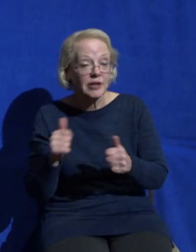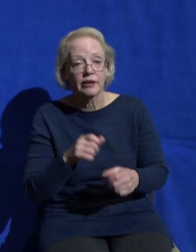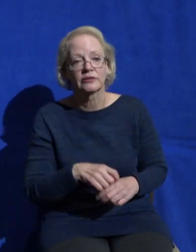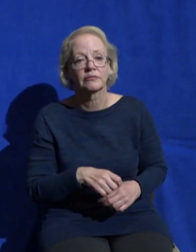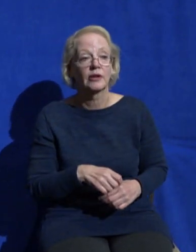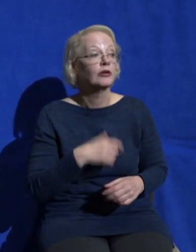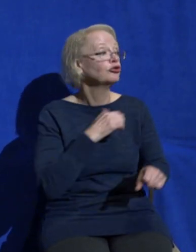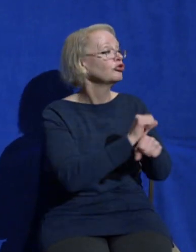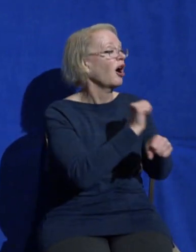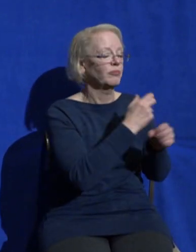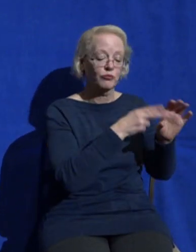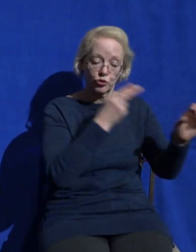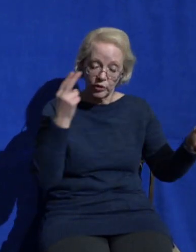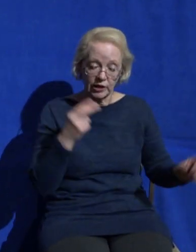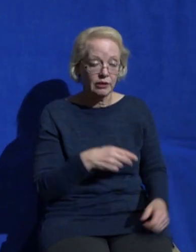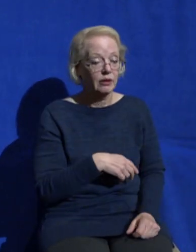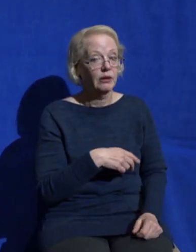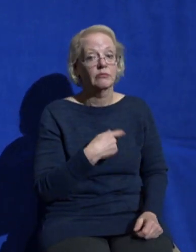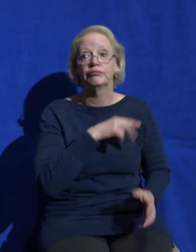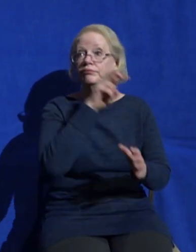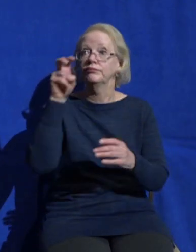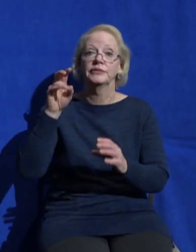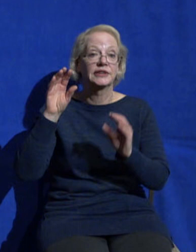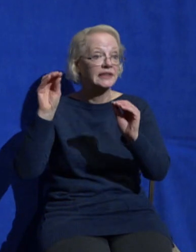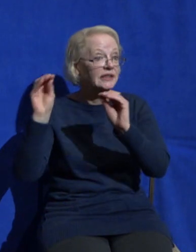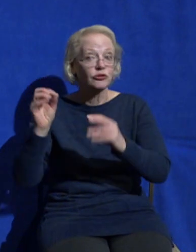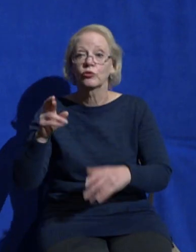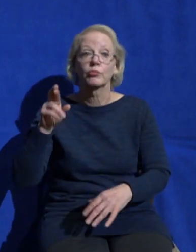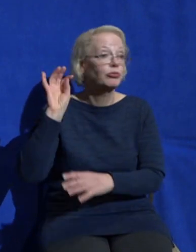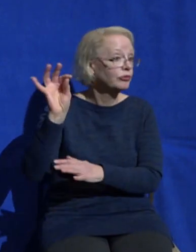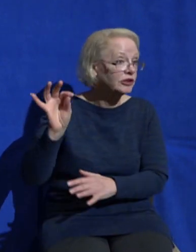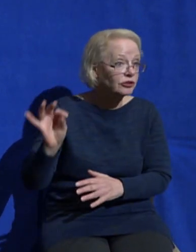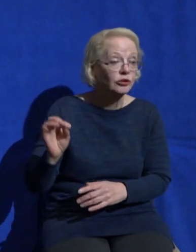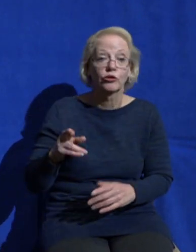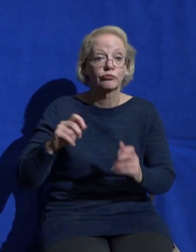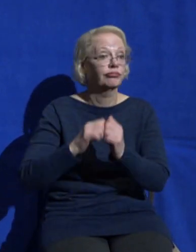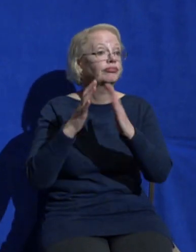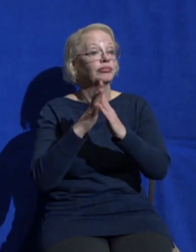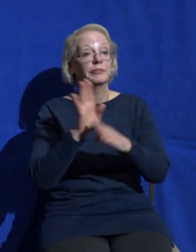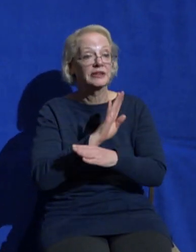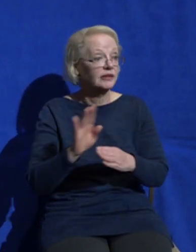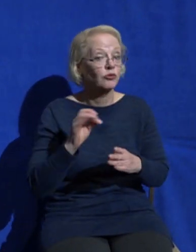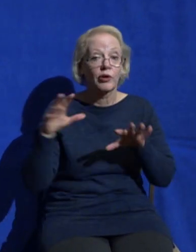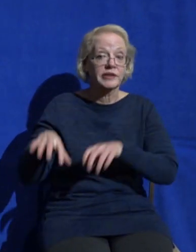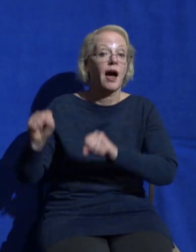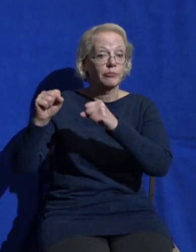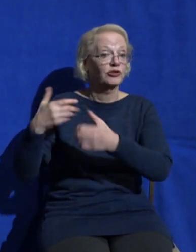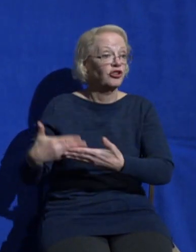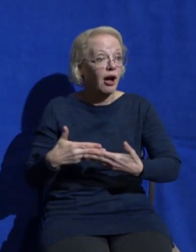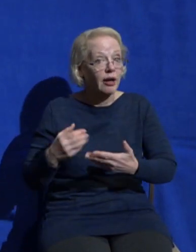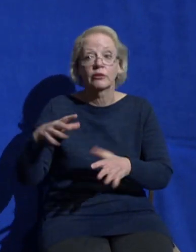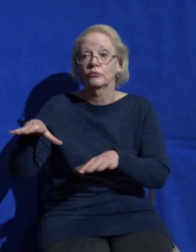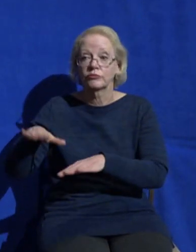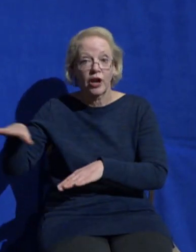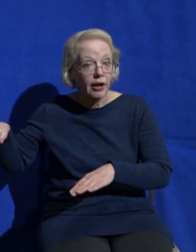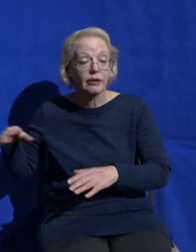leading a group or ministry starting a business going back to school adopting a child sharing the gospel ending an unhealthy